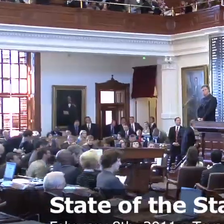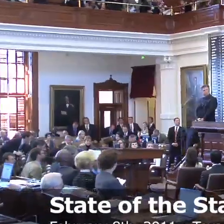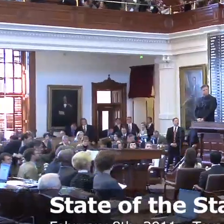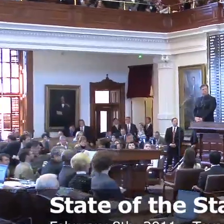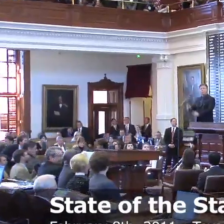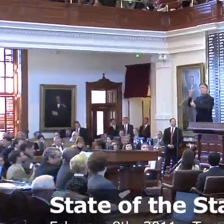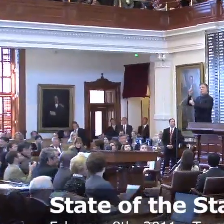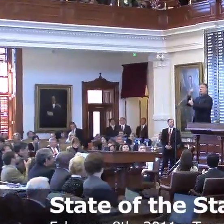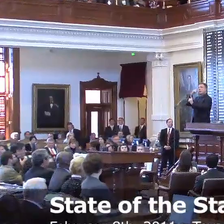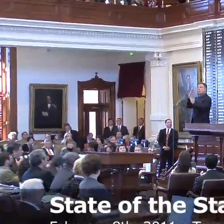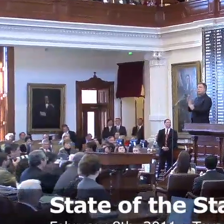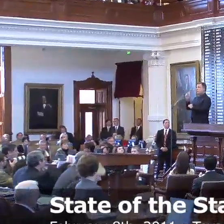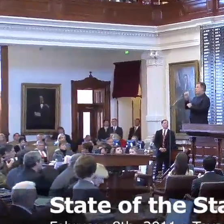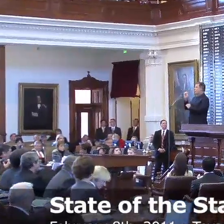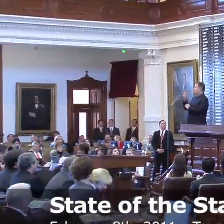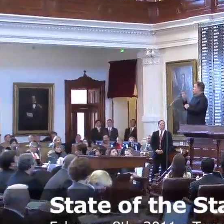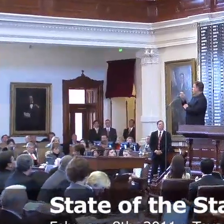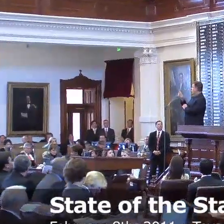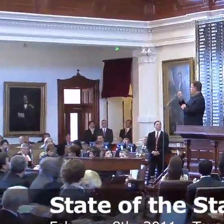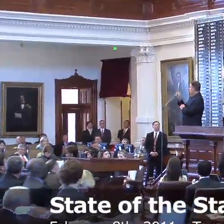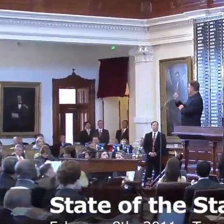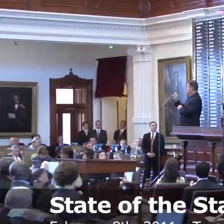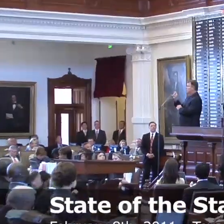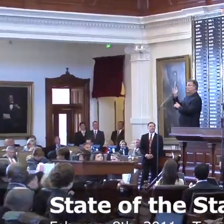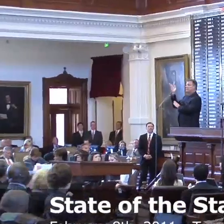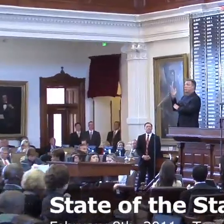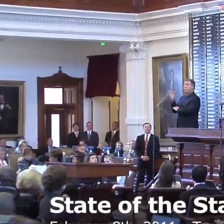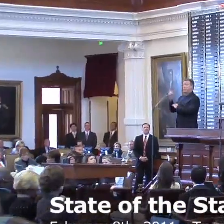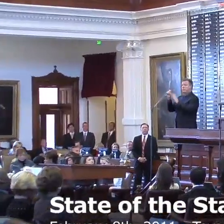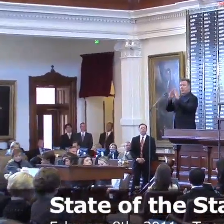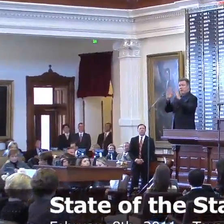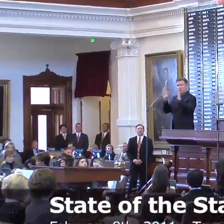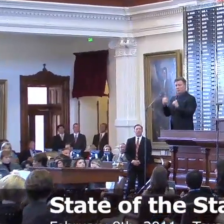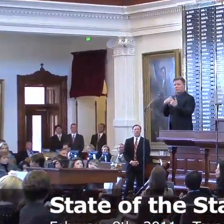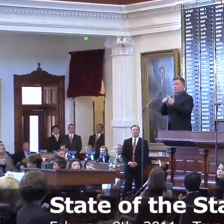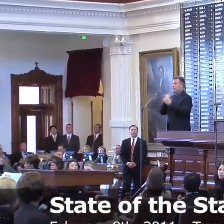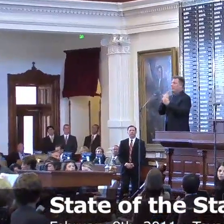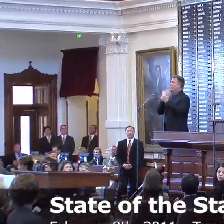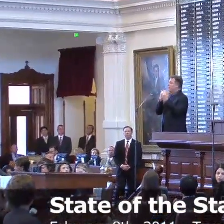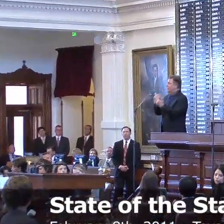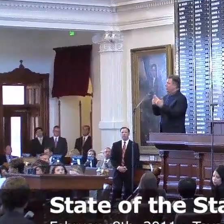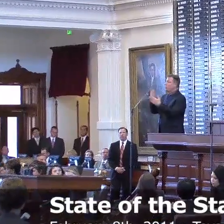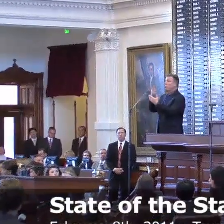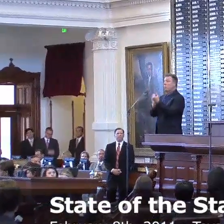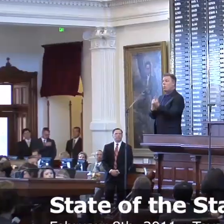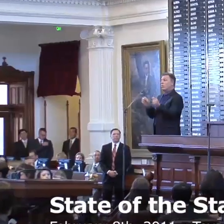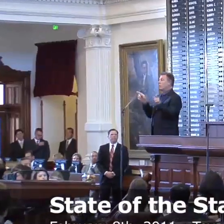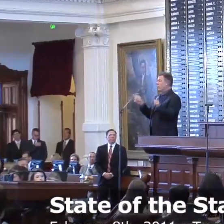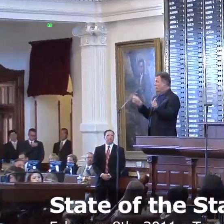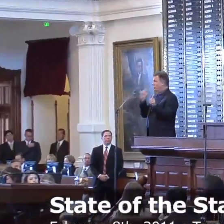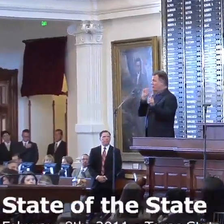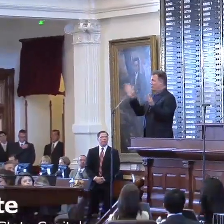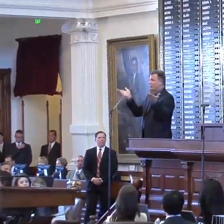Governor Dewhurst, Speaker Strauss, I want to say thanks to both of you for your service. know, the three of